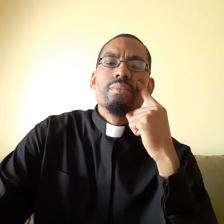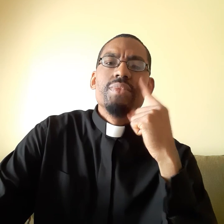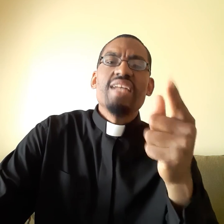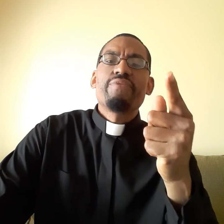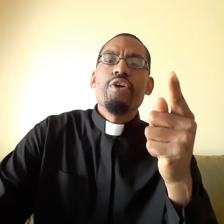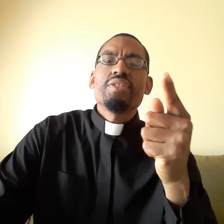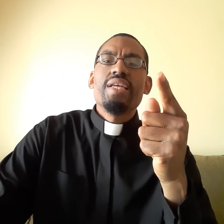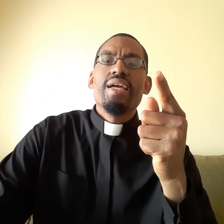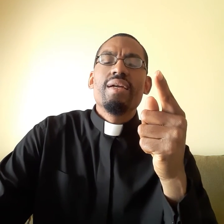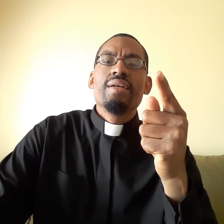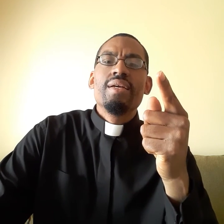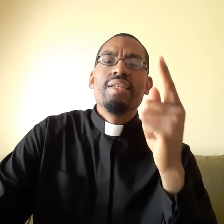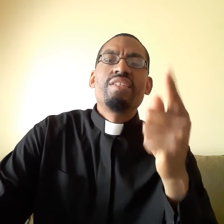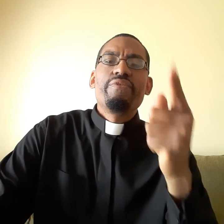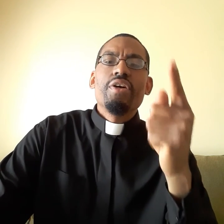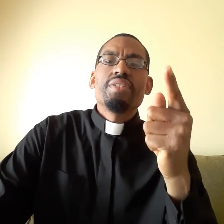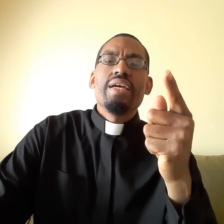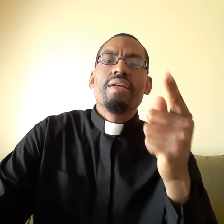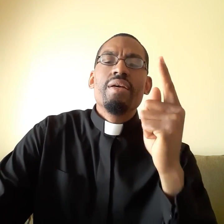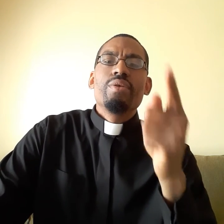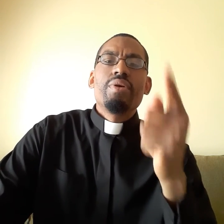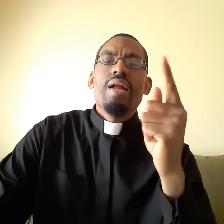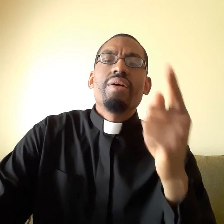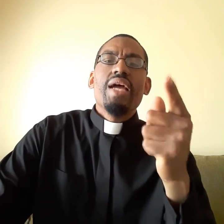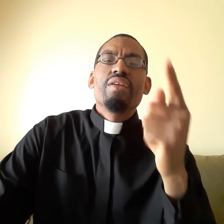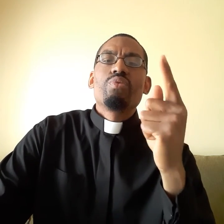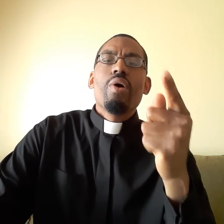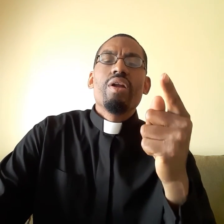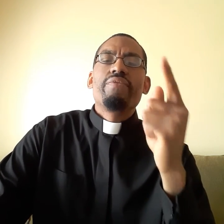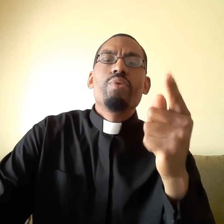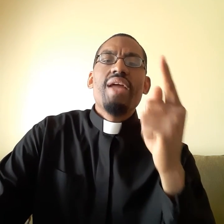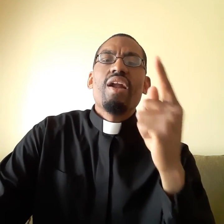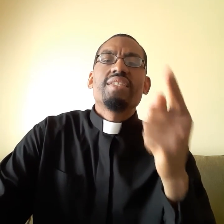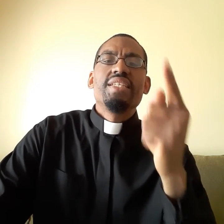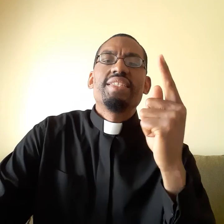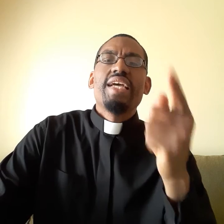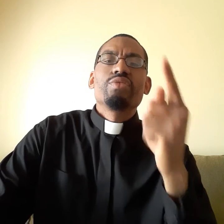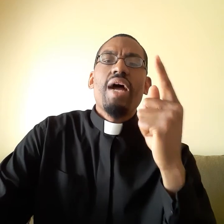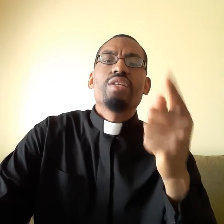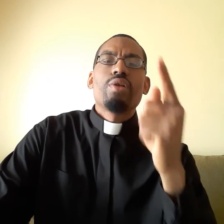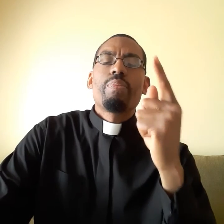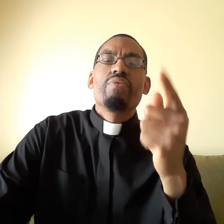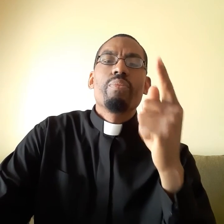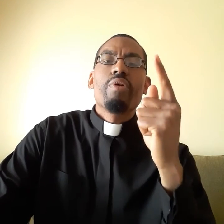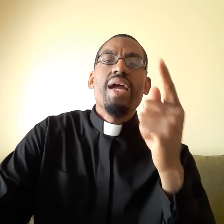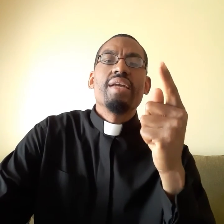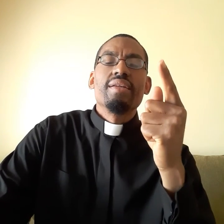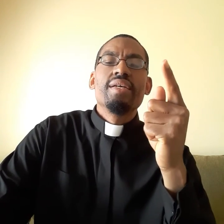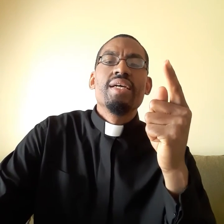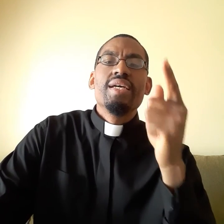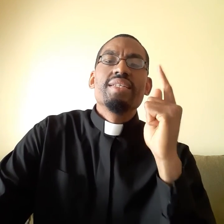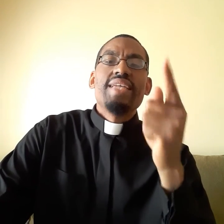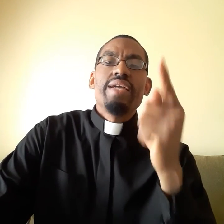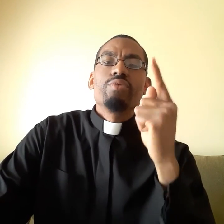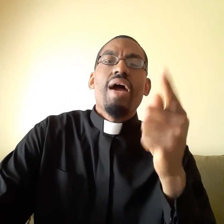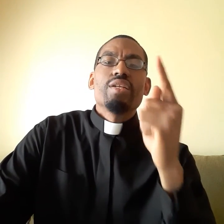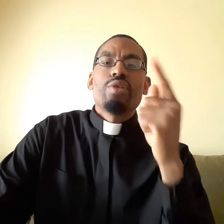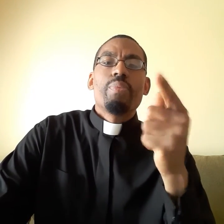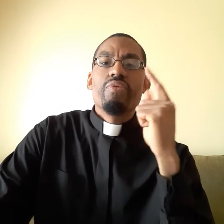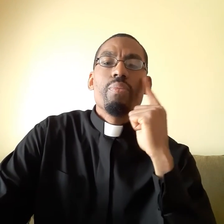That's the first thing. This is the first thing. You cannot get this word if you cannot see Satan trying to stop you from praying. Satan trying to stop you from